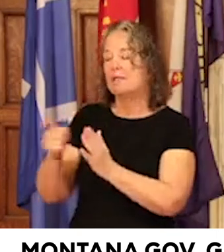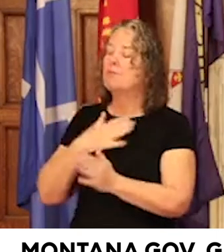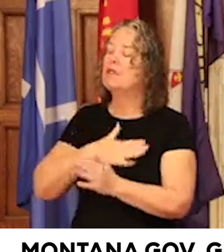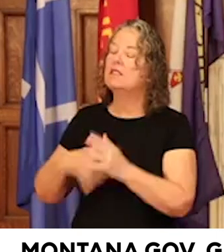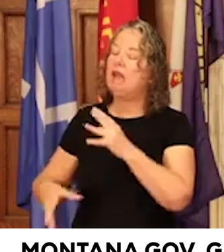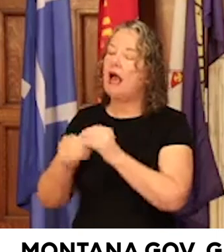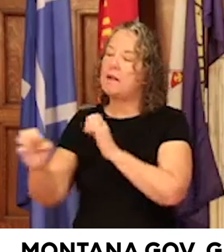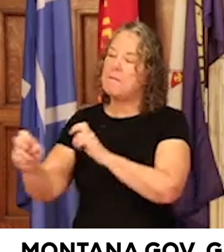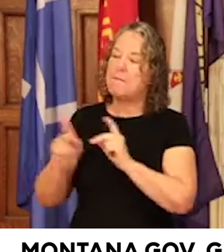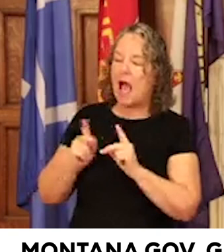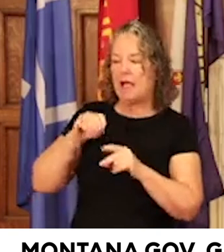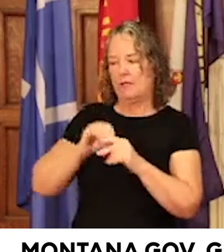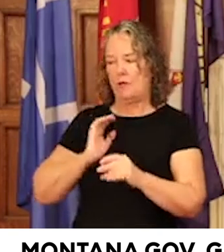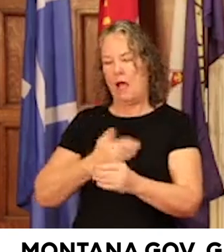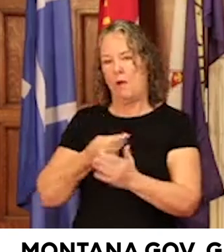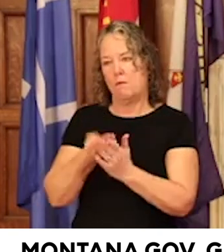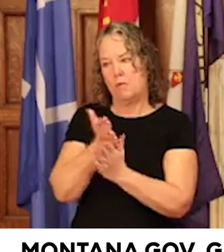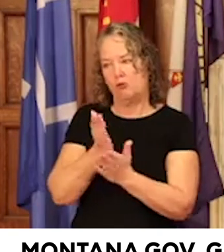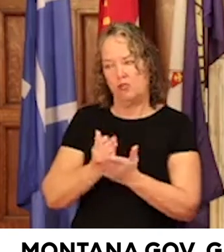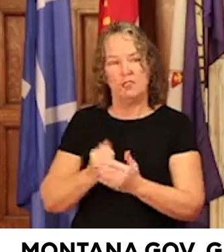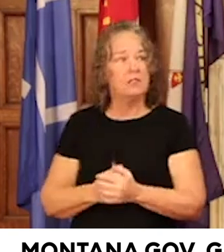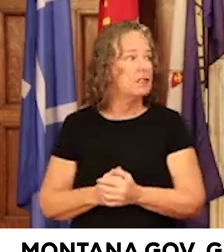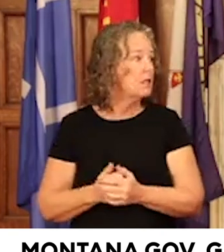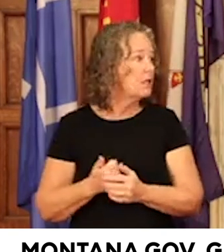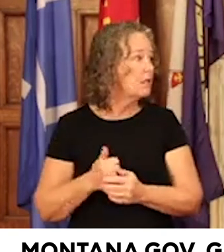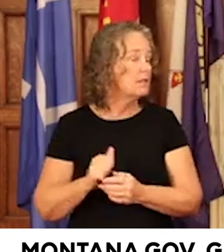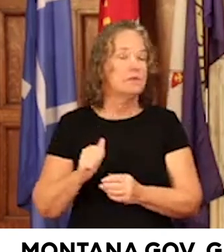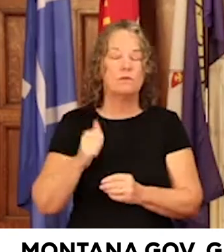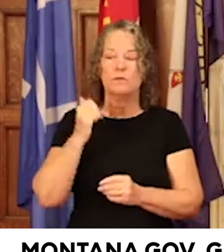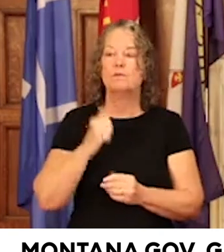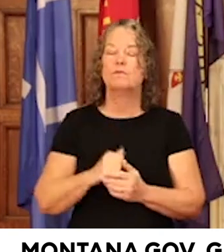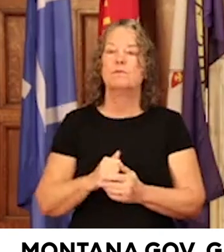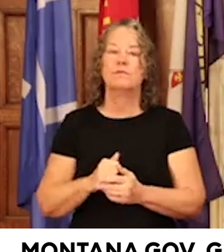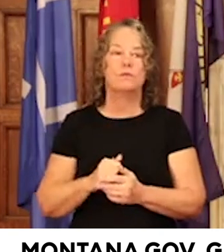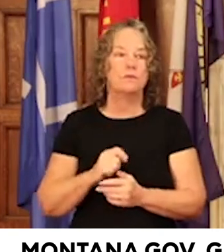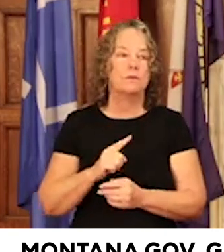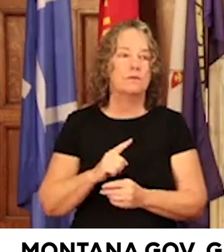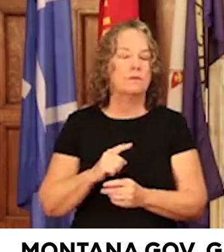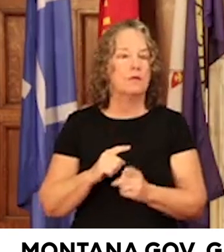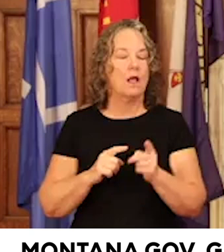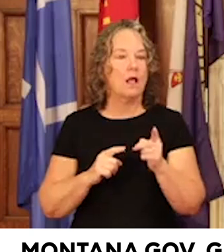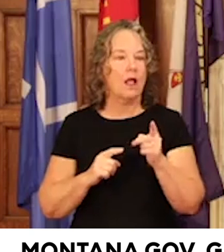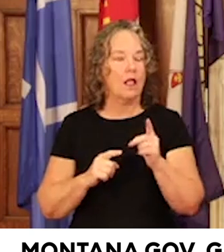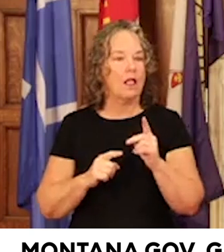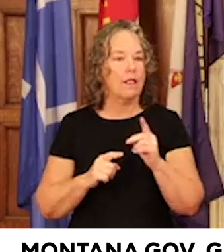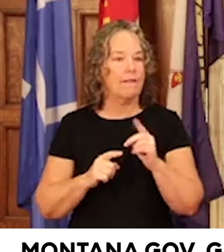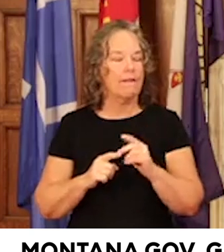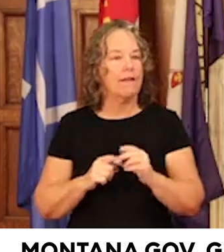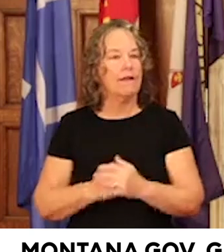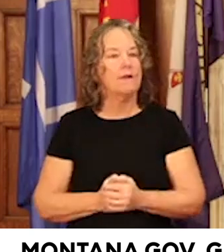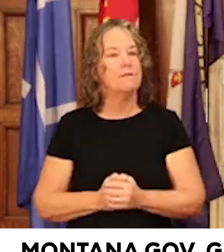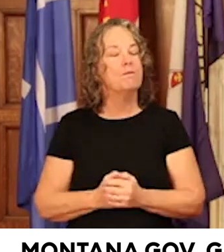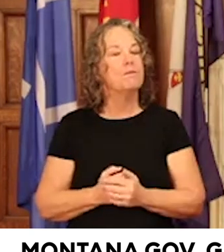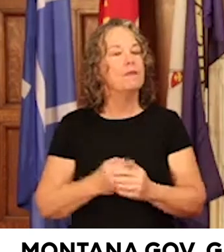in the budget. Do you have any questions online? Okay, following on your answer, I want to share this